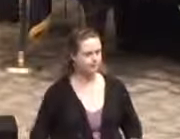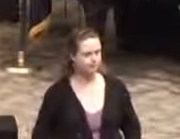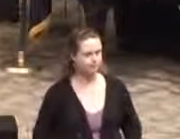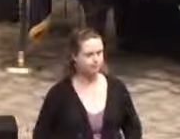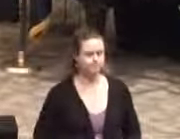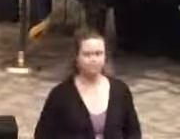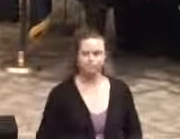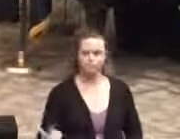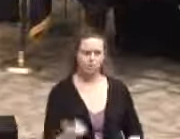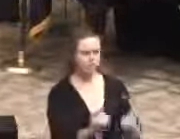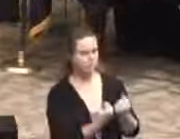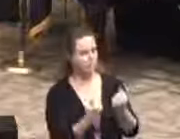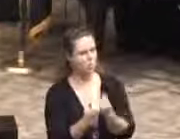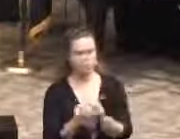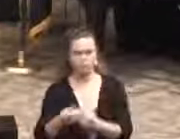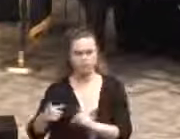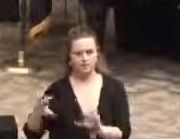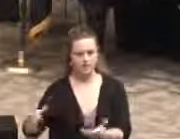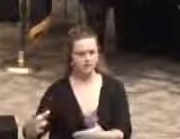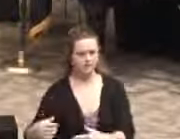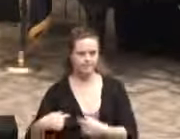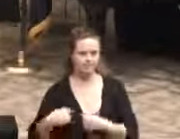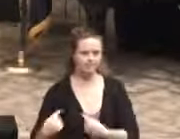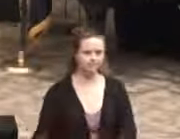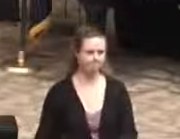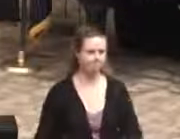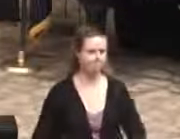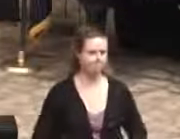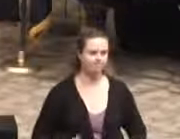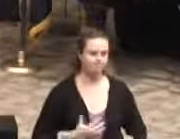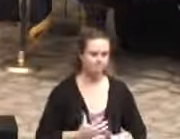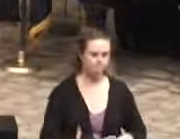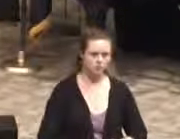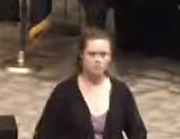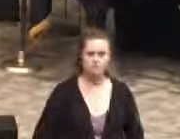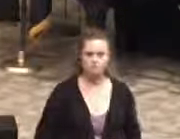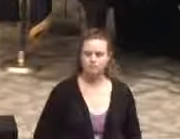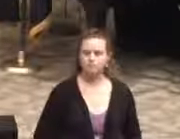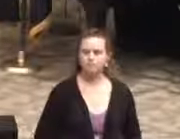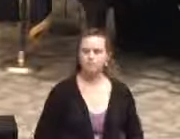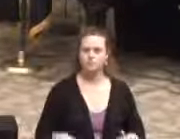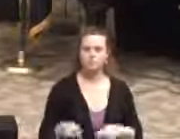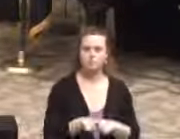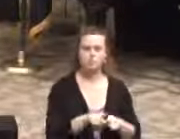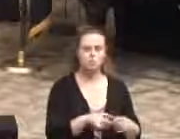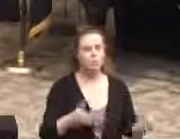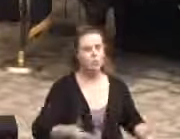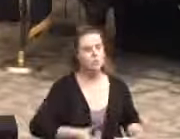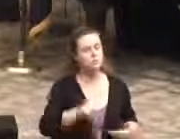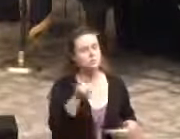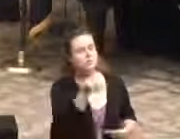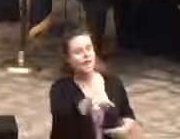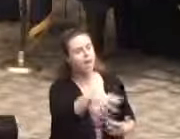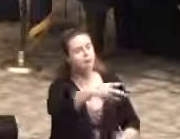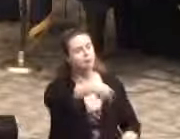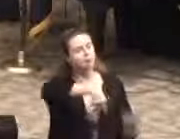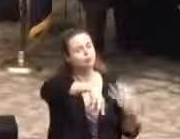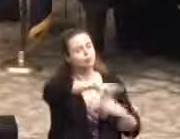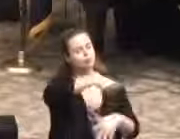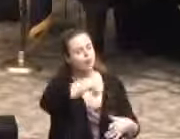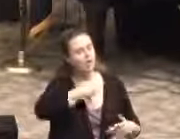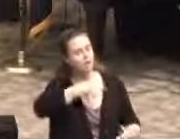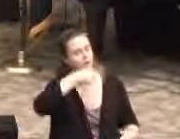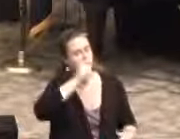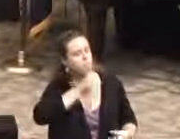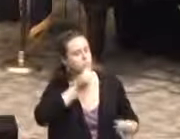all the support that you've given to the class as they've gone through their journey. We also want to welcome you to stay after the conclusion of the ceremony for